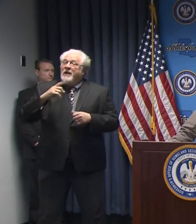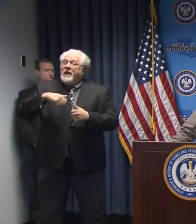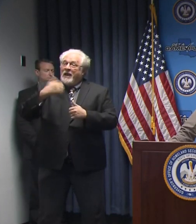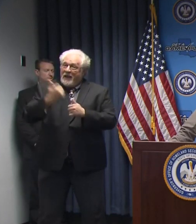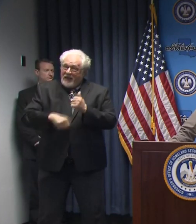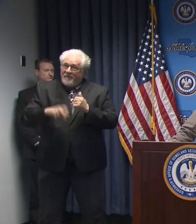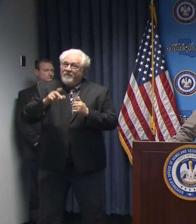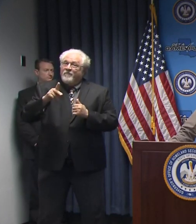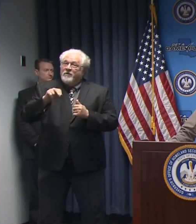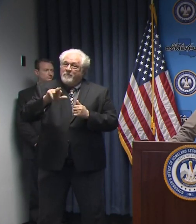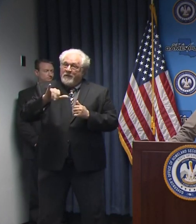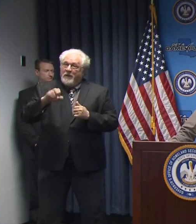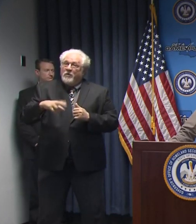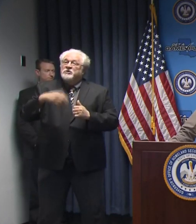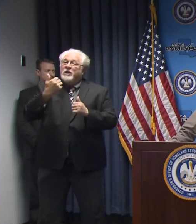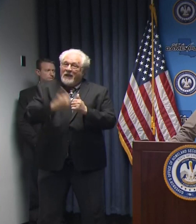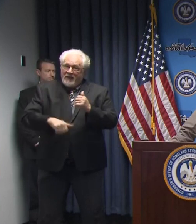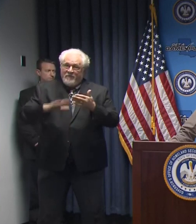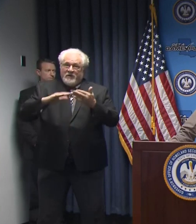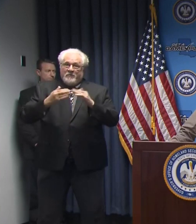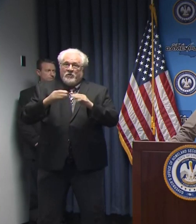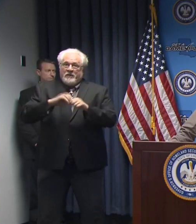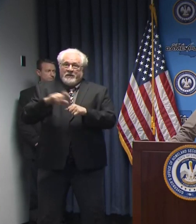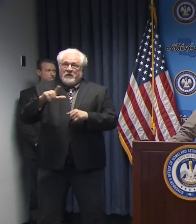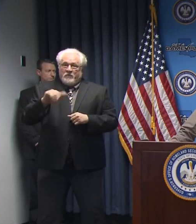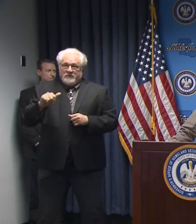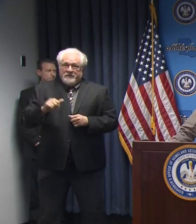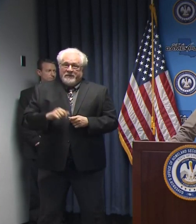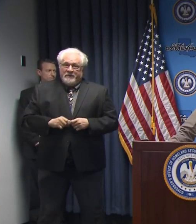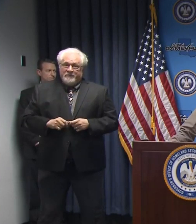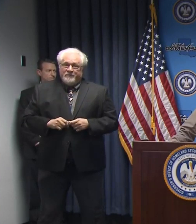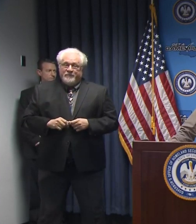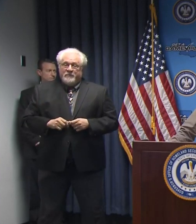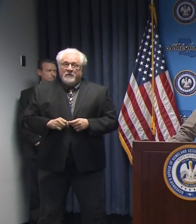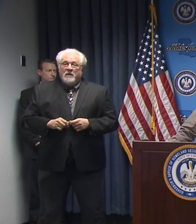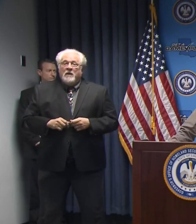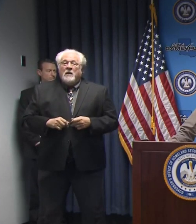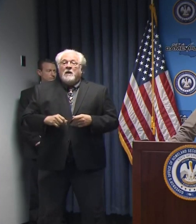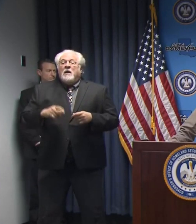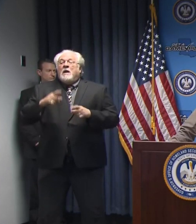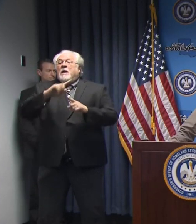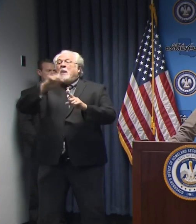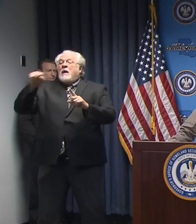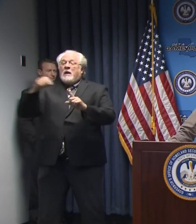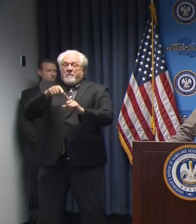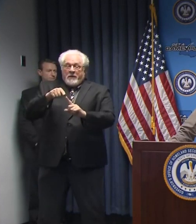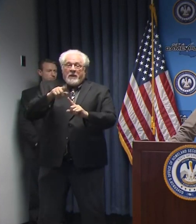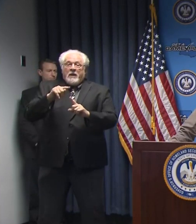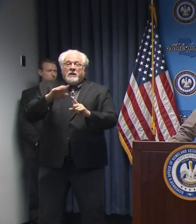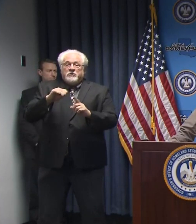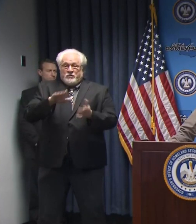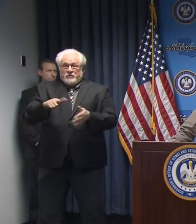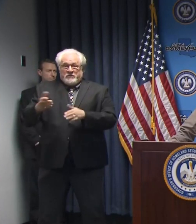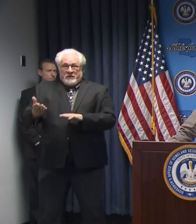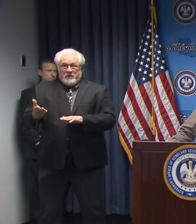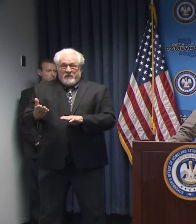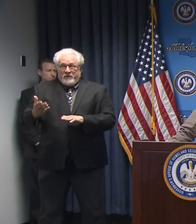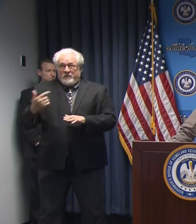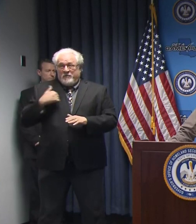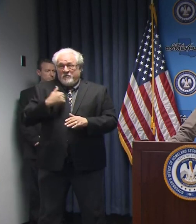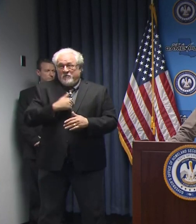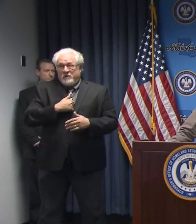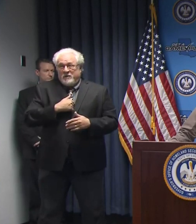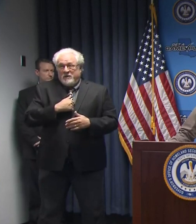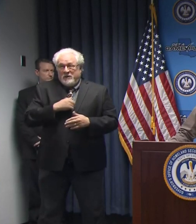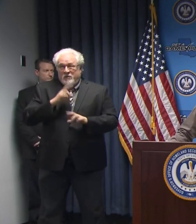parish, in every community across the state of Louisiana. Getting back to the deaths that we have